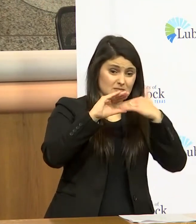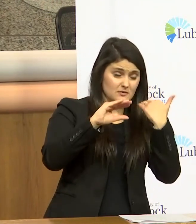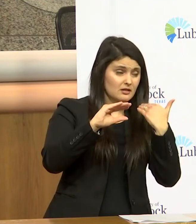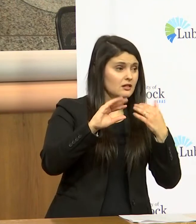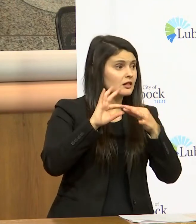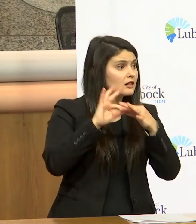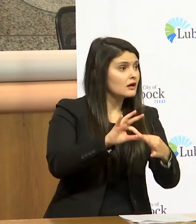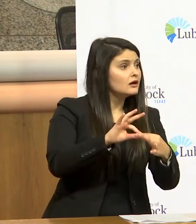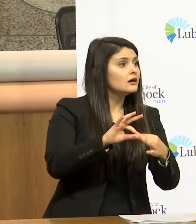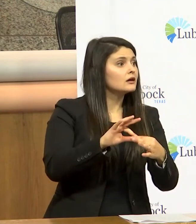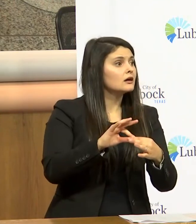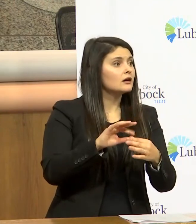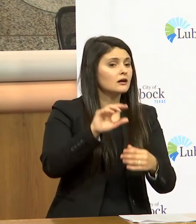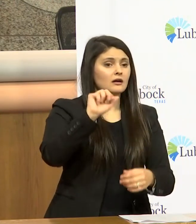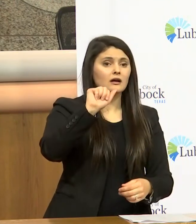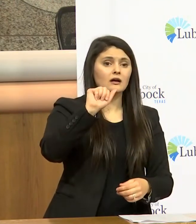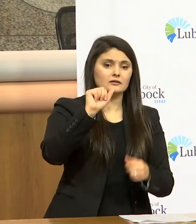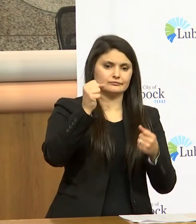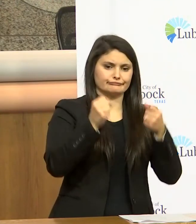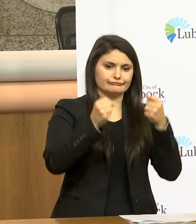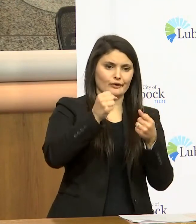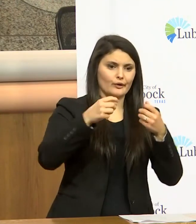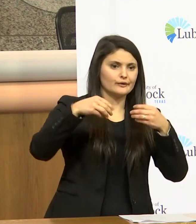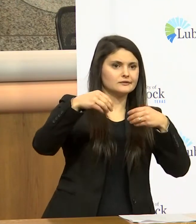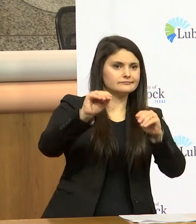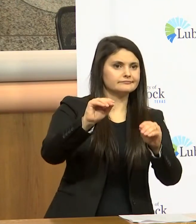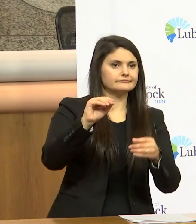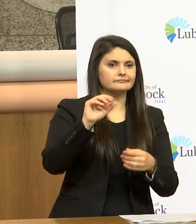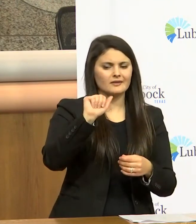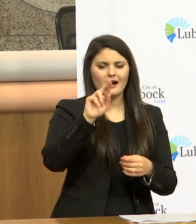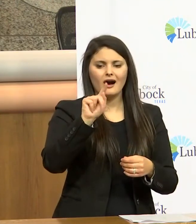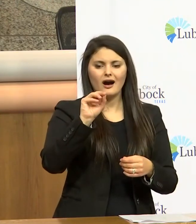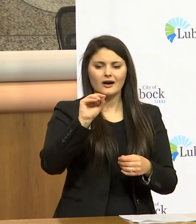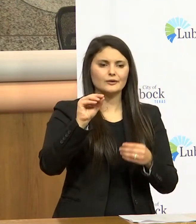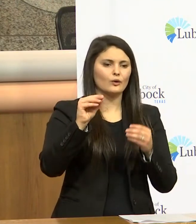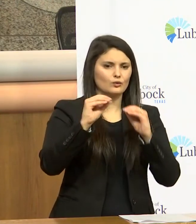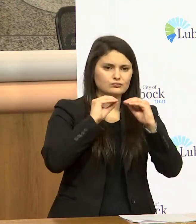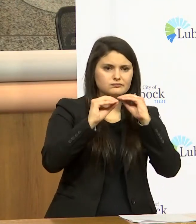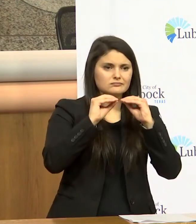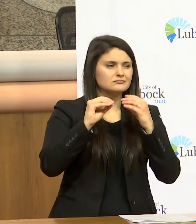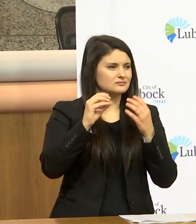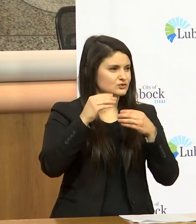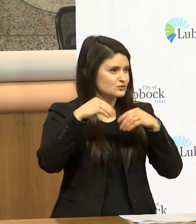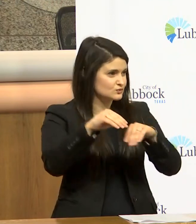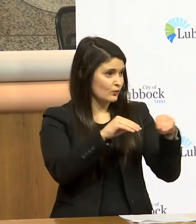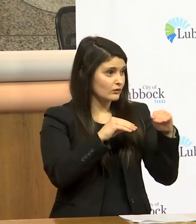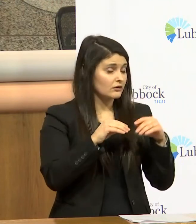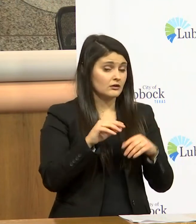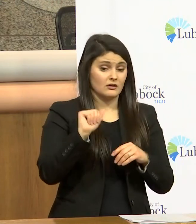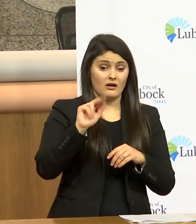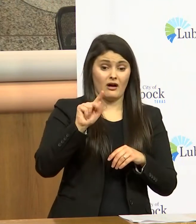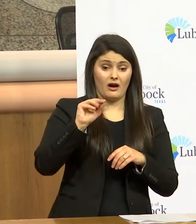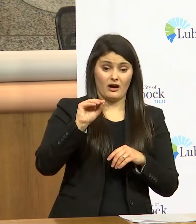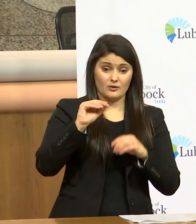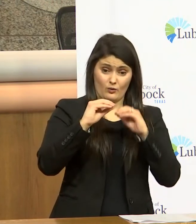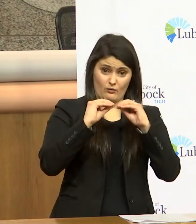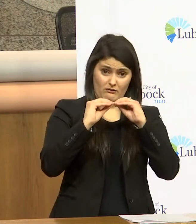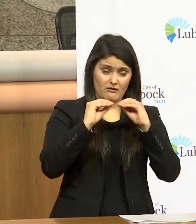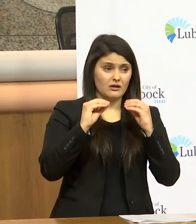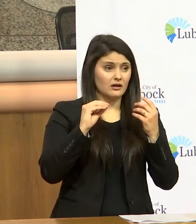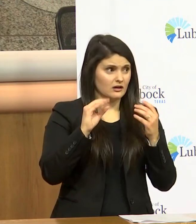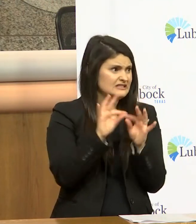about a auto shop auto shop an auto shop is is